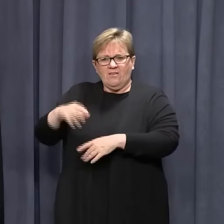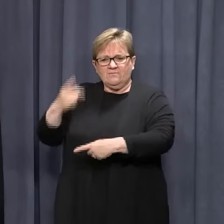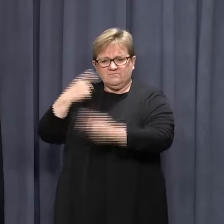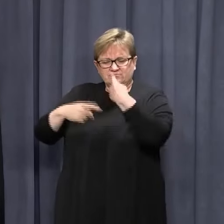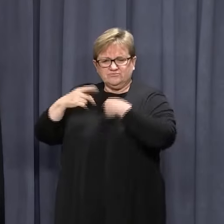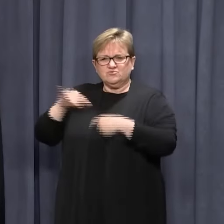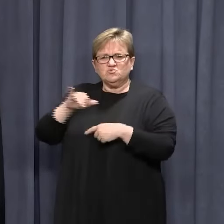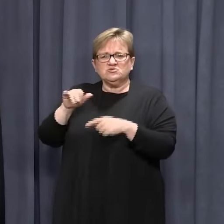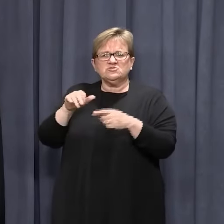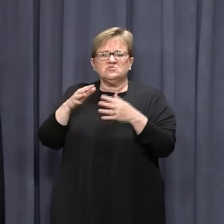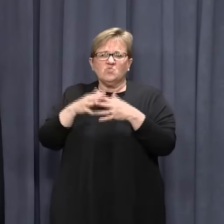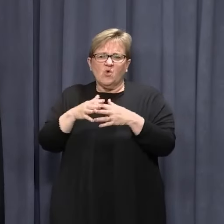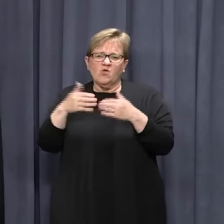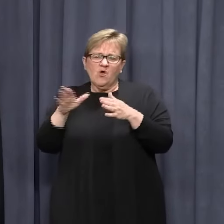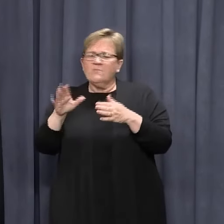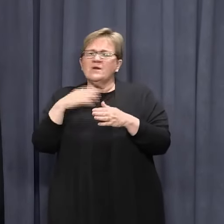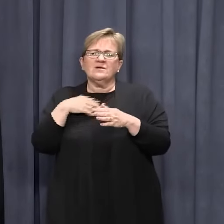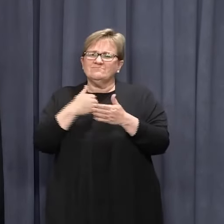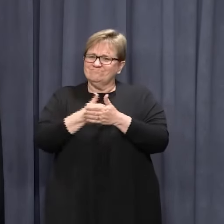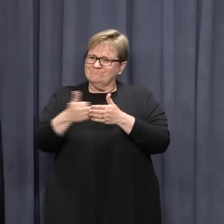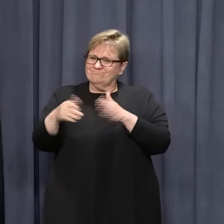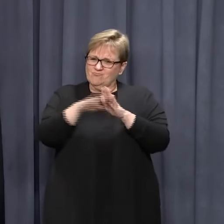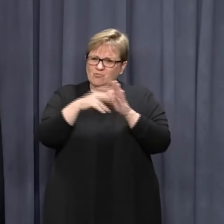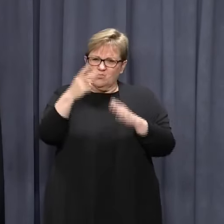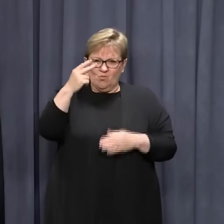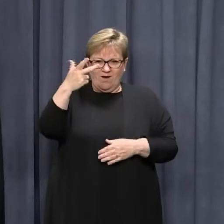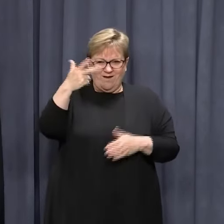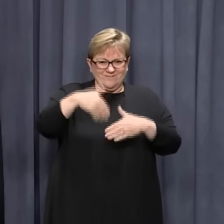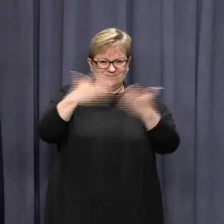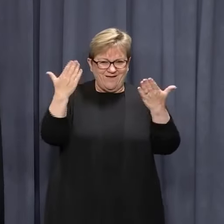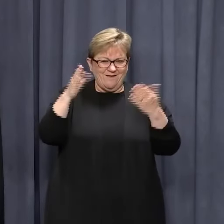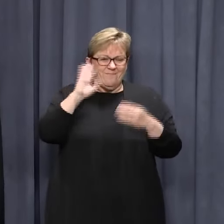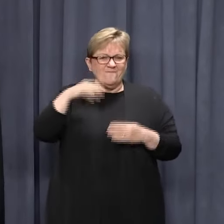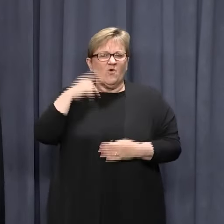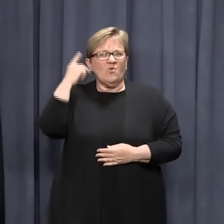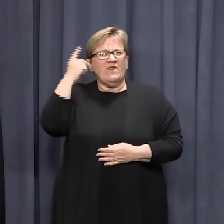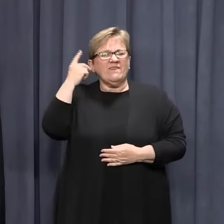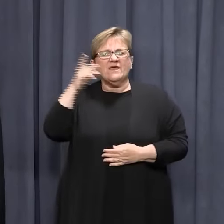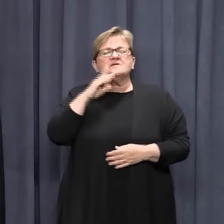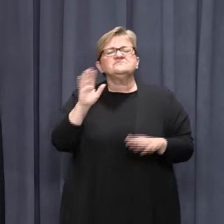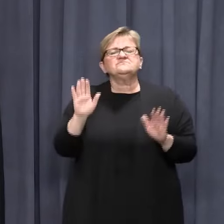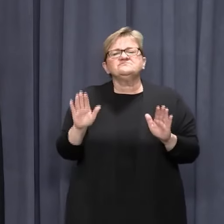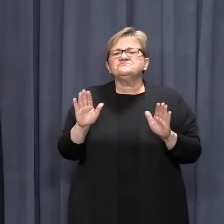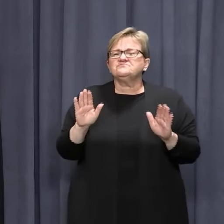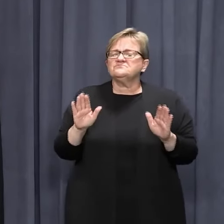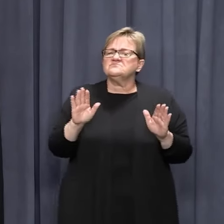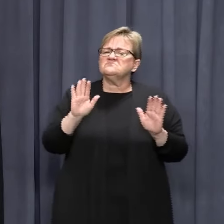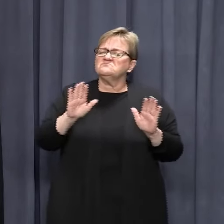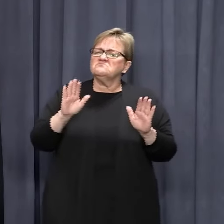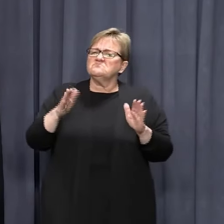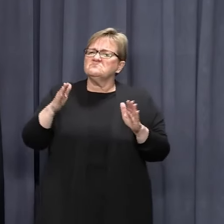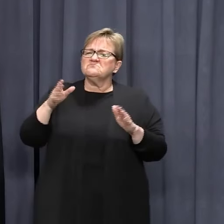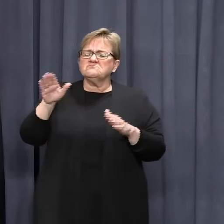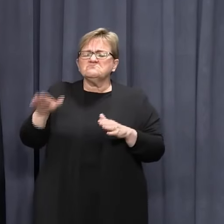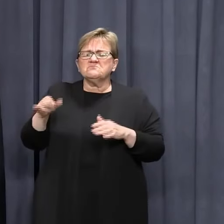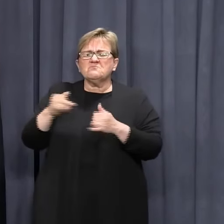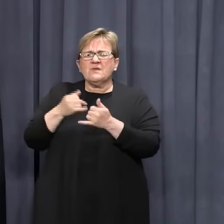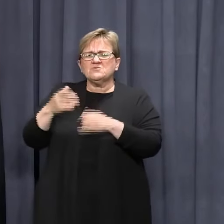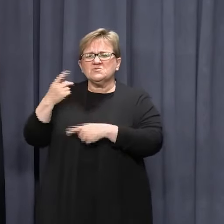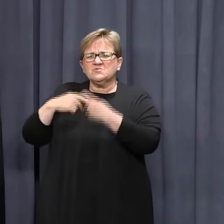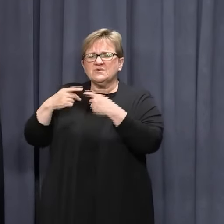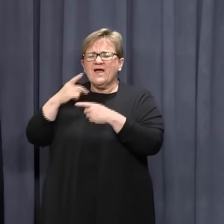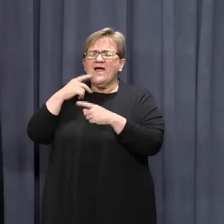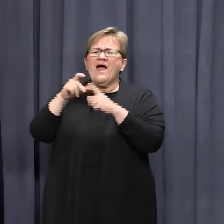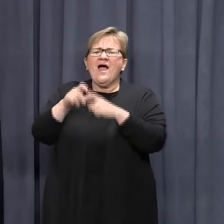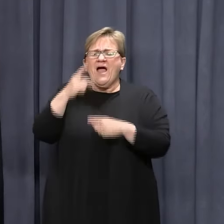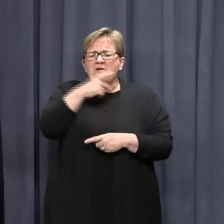appropriate, but our normal rule is 28 days before it's considered. So we'll just seek the advice of the Chief Health Officer. I know it's a